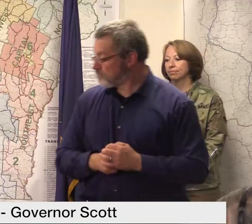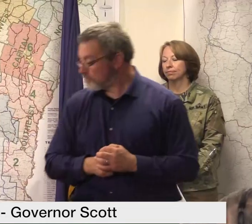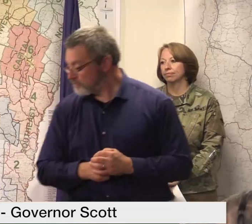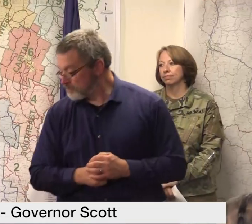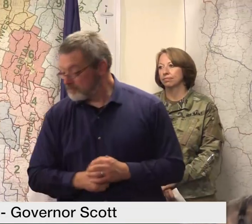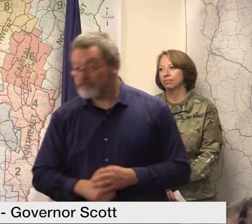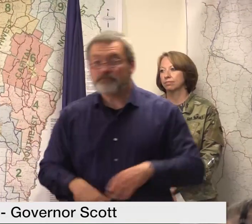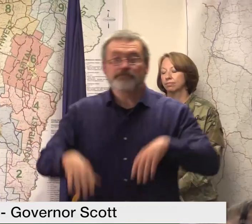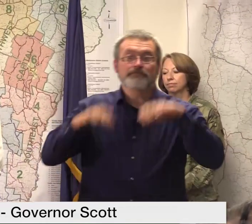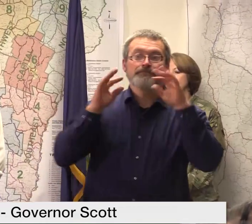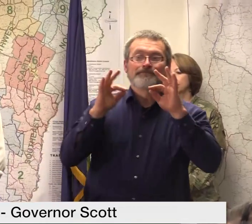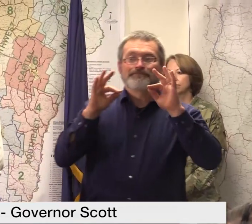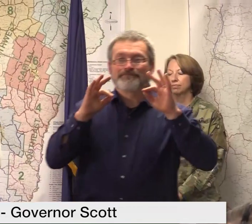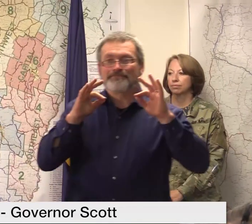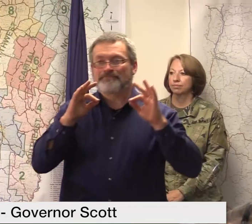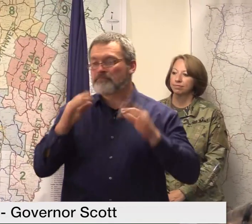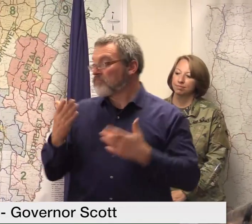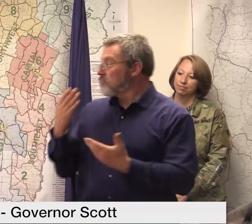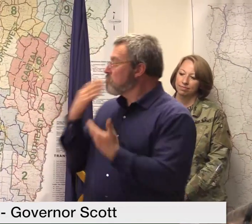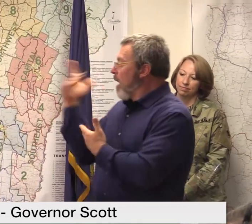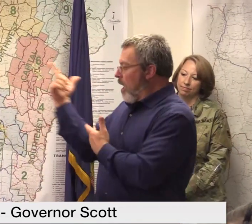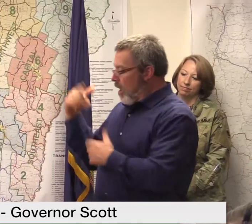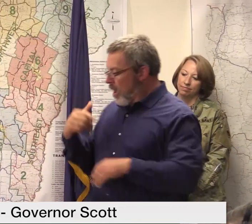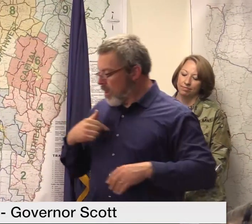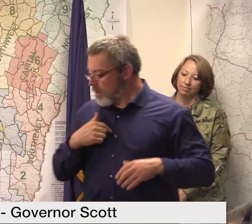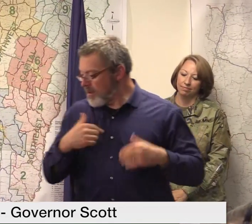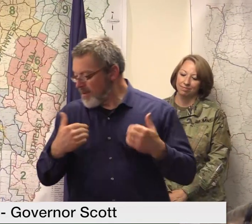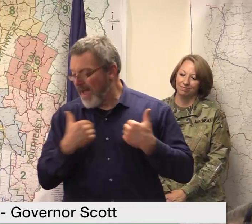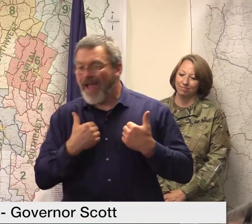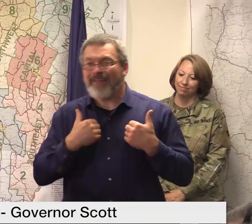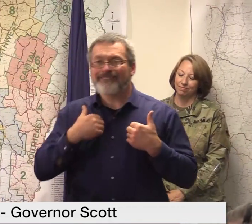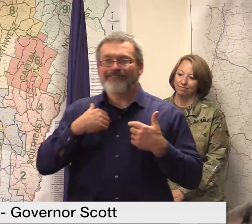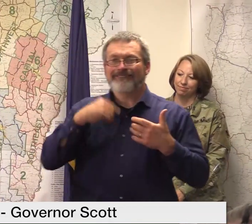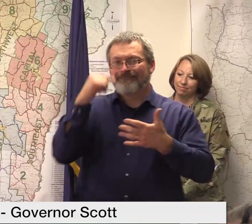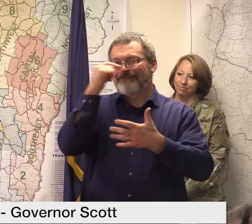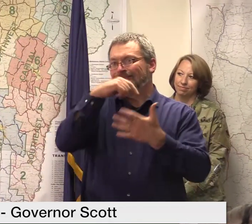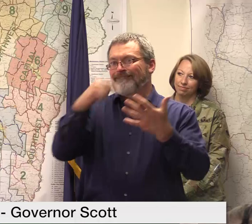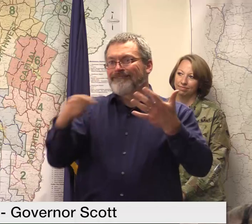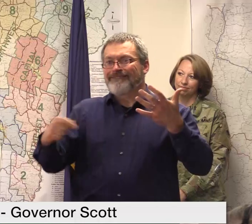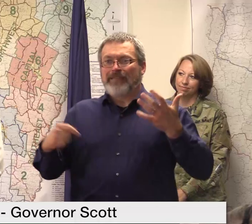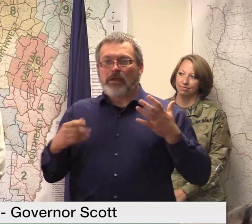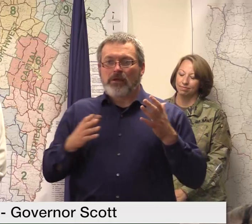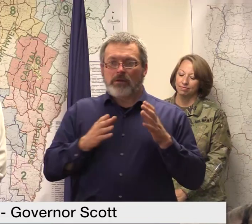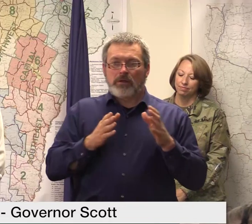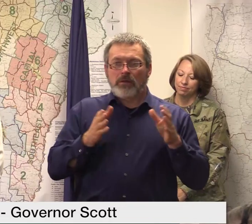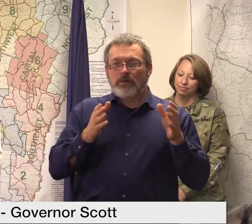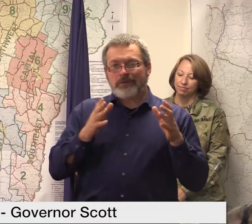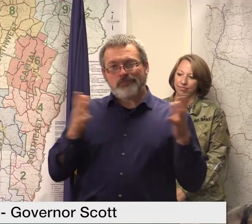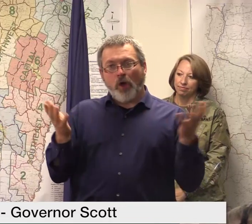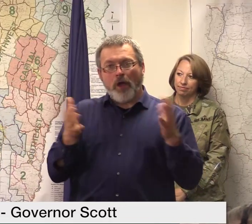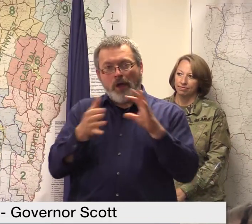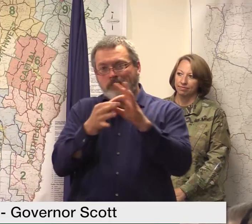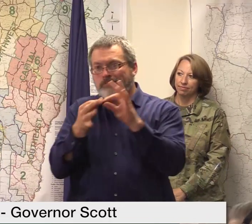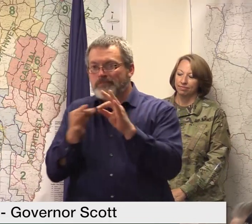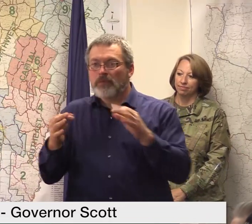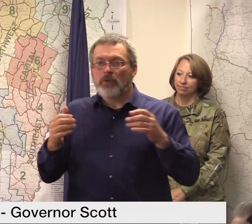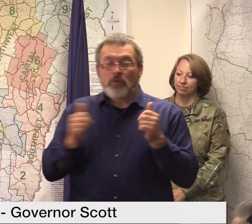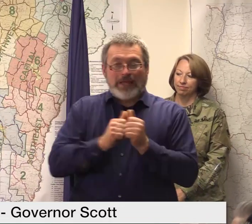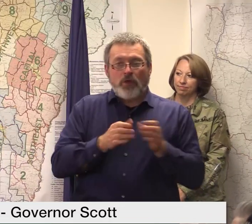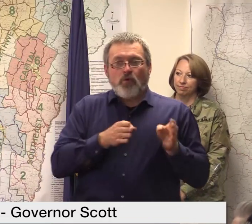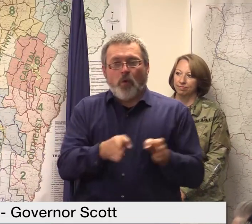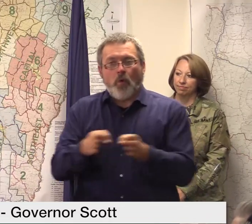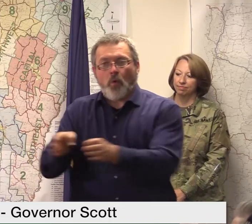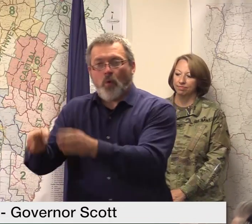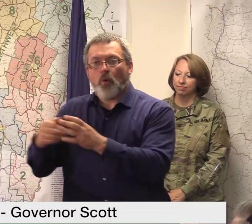thank you general roy and good morning i'll give an update on vermont's roads rails airports these are state